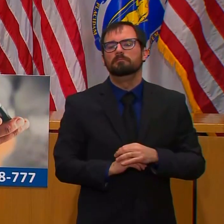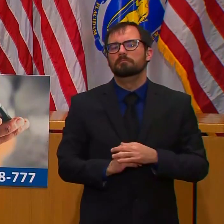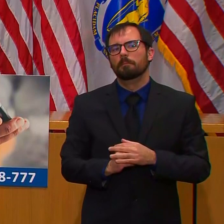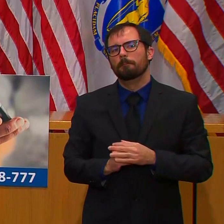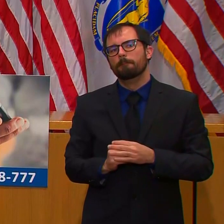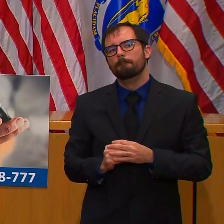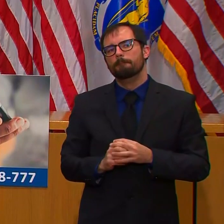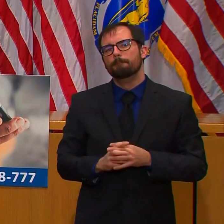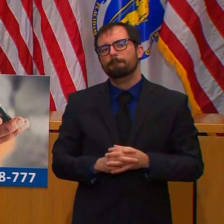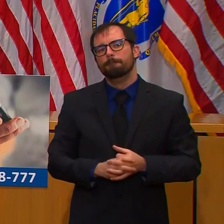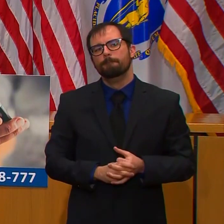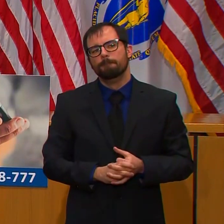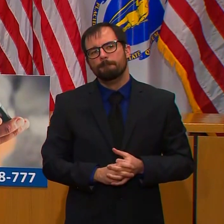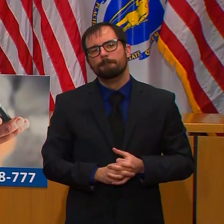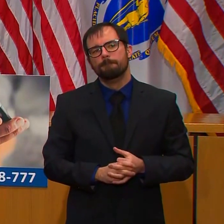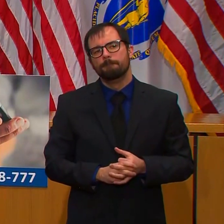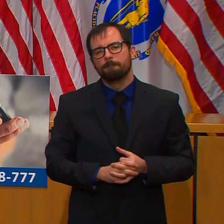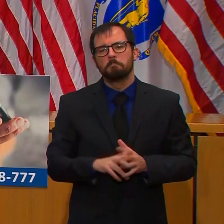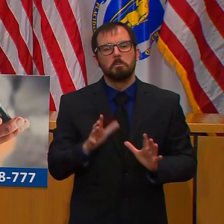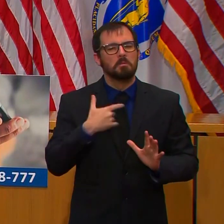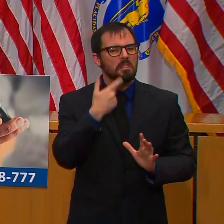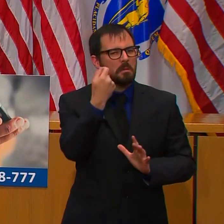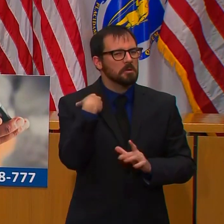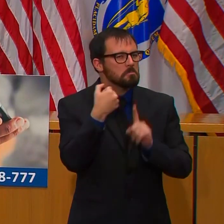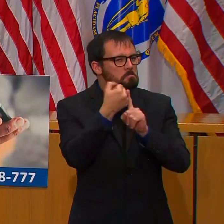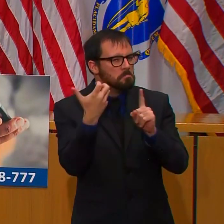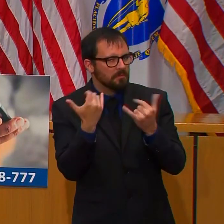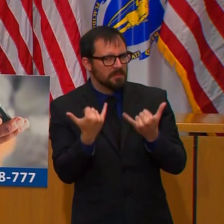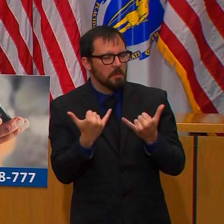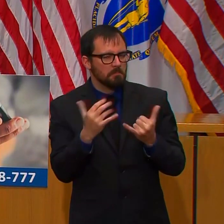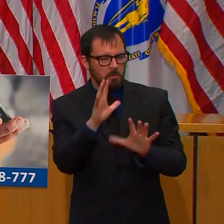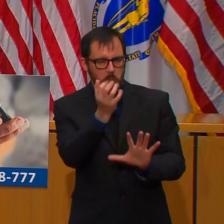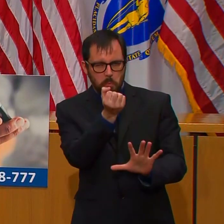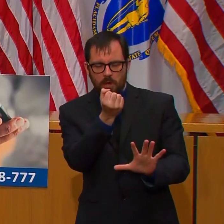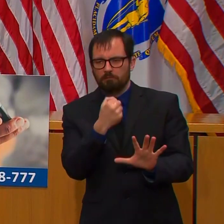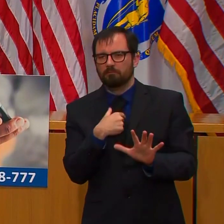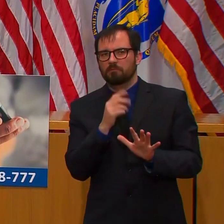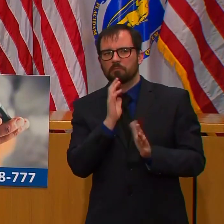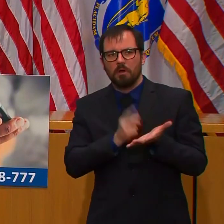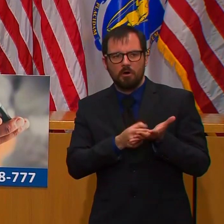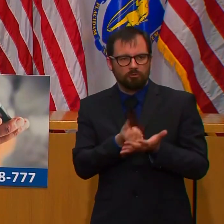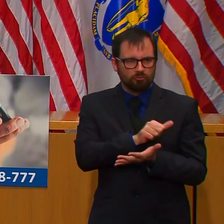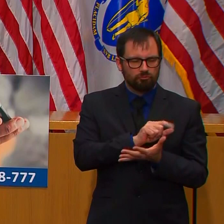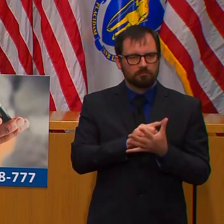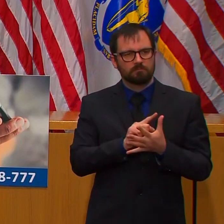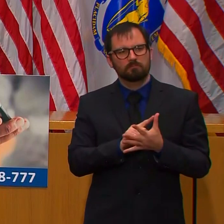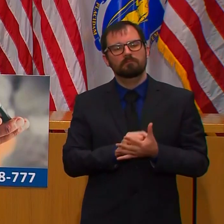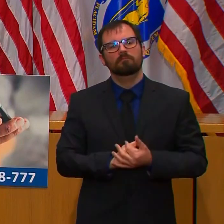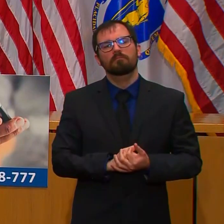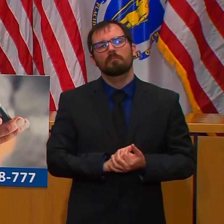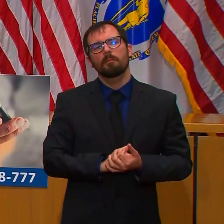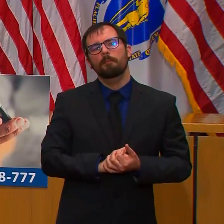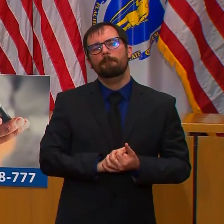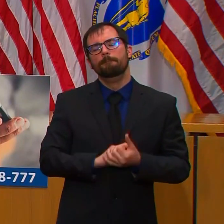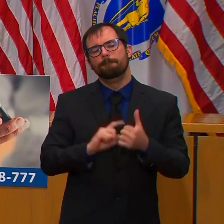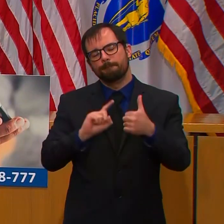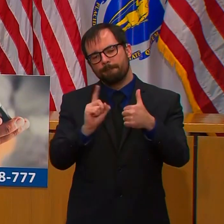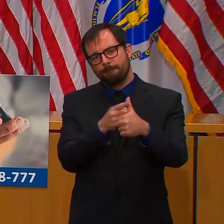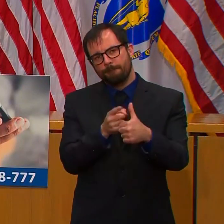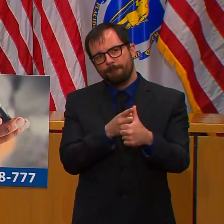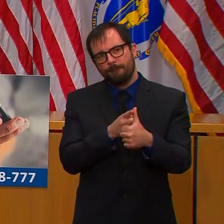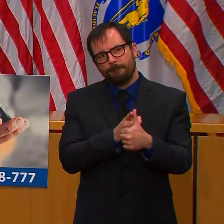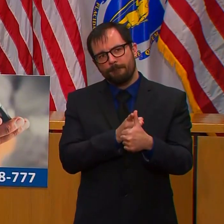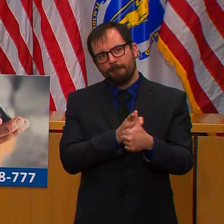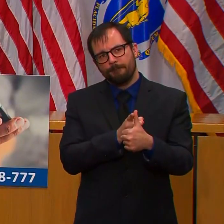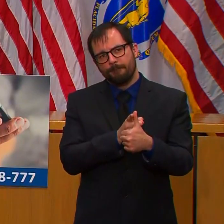into more details on what this entails in just a minute. But I want everybody to know that we appreciate the huge impact